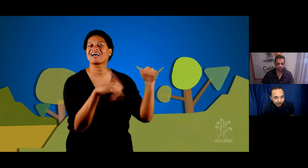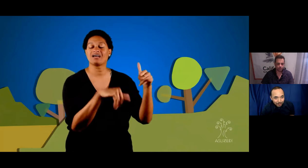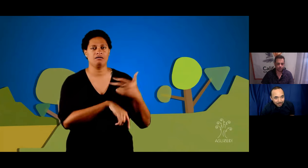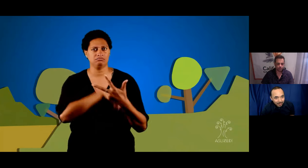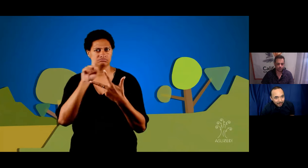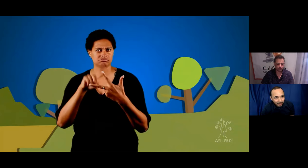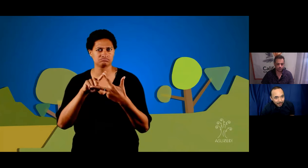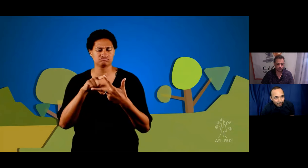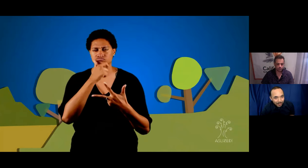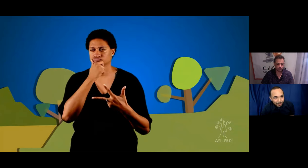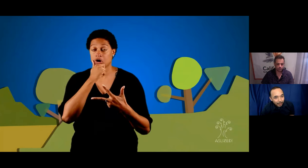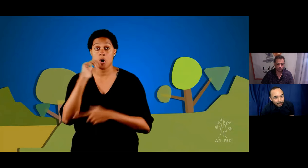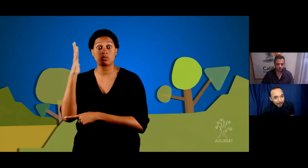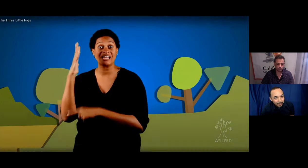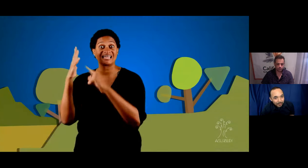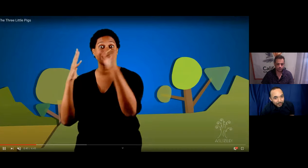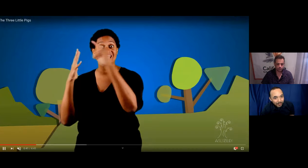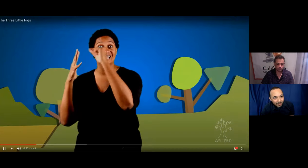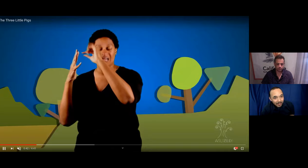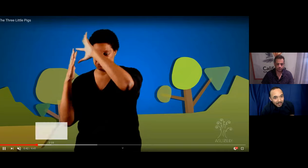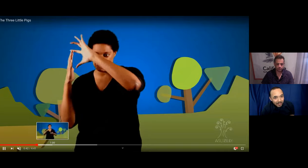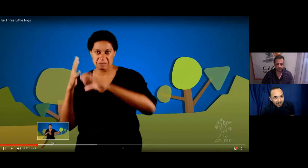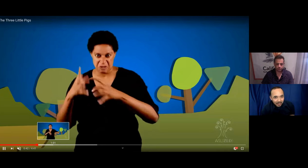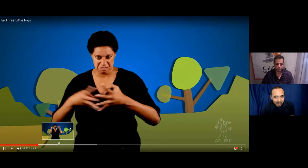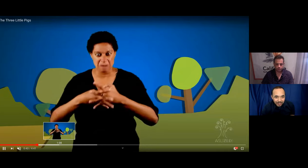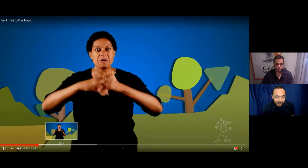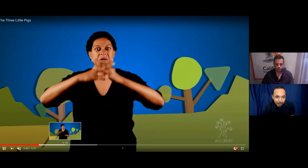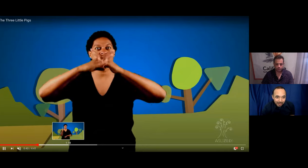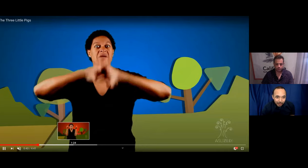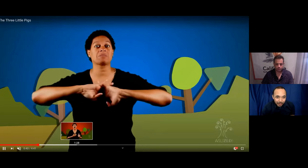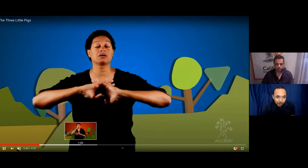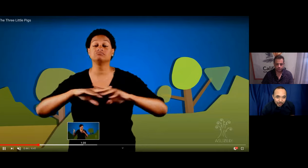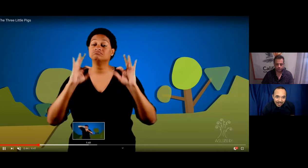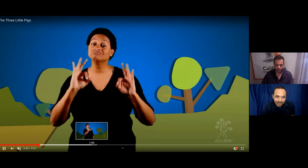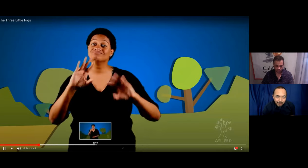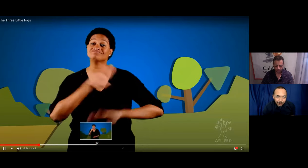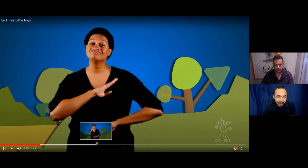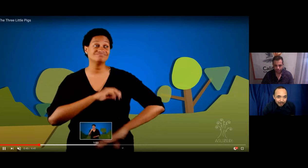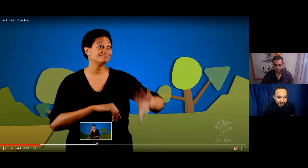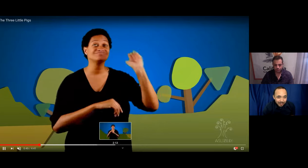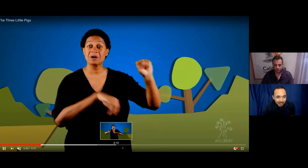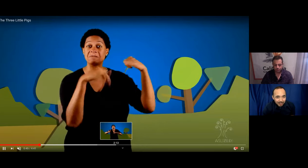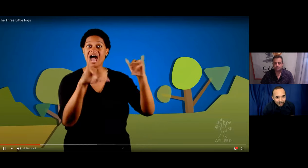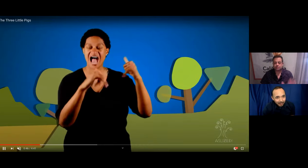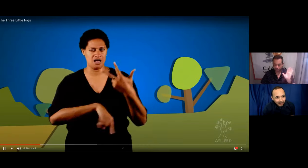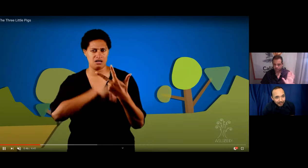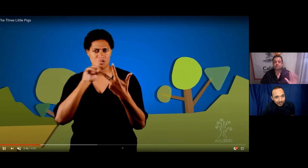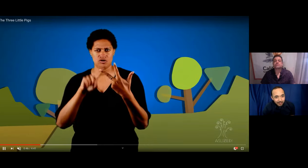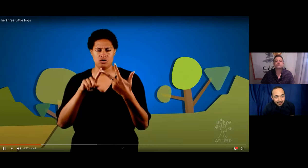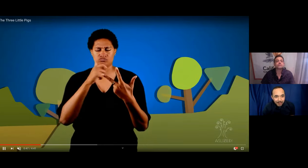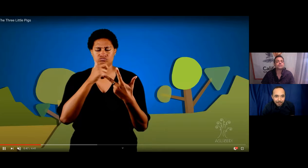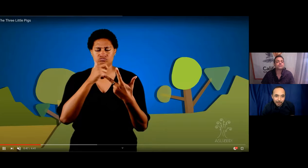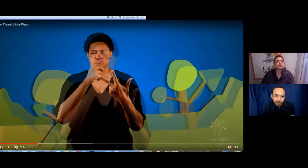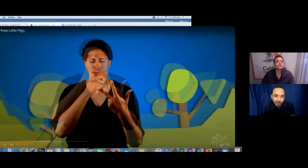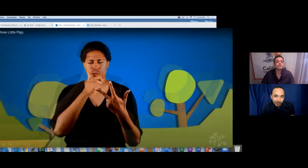house, was satisfied, went into play. The second pig saw a tree and built a house out of sticks. Thought, that's